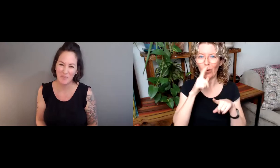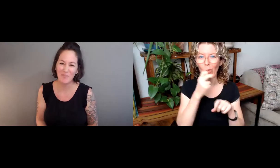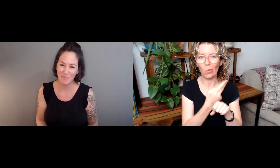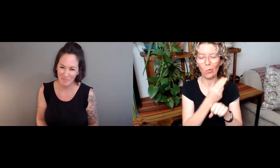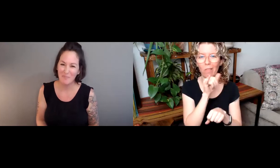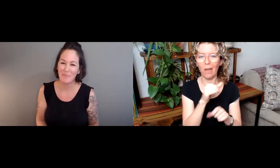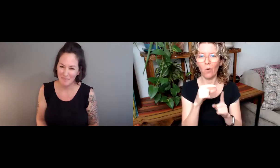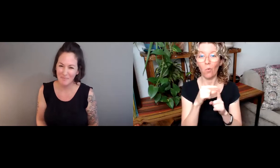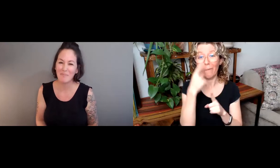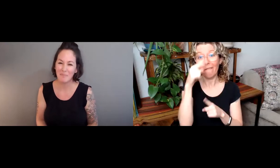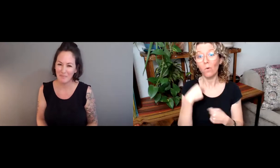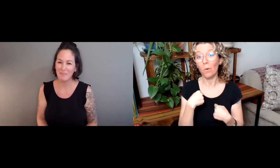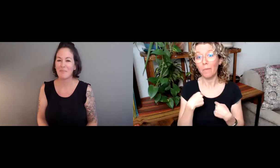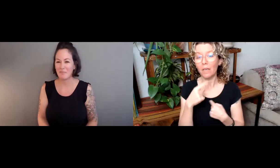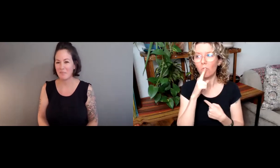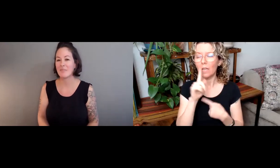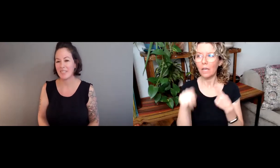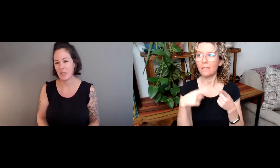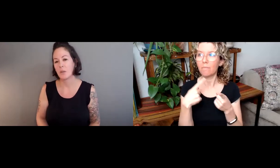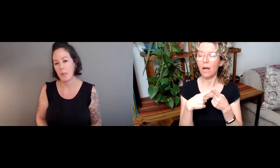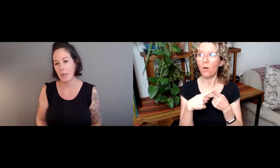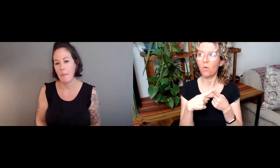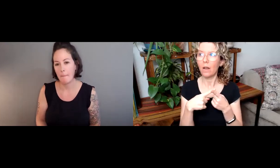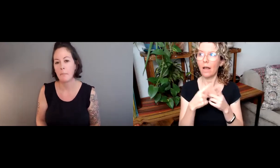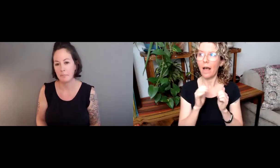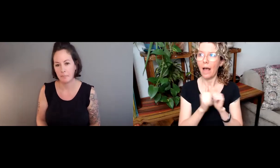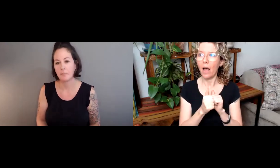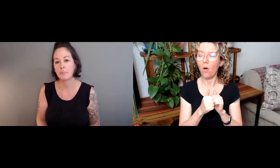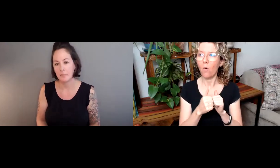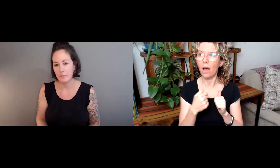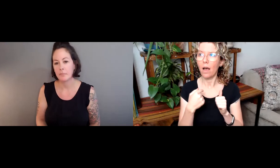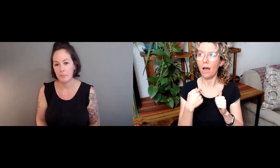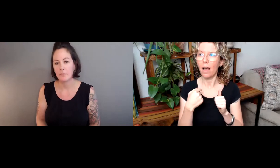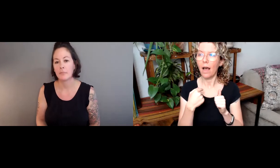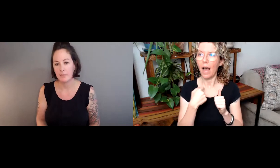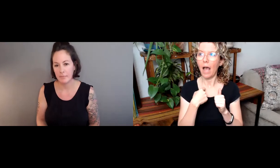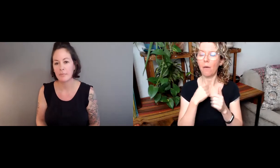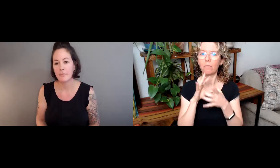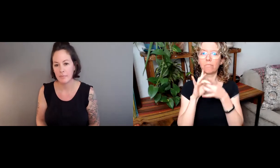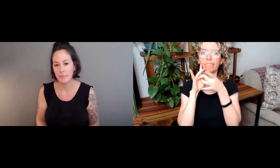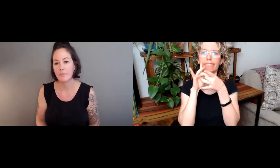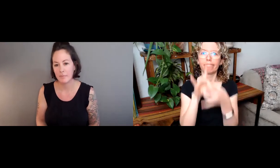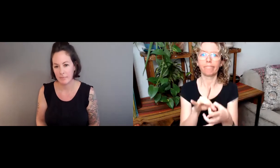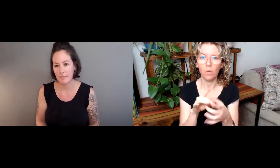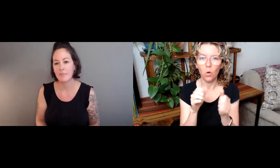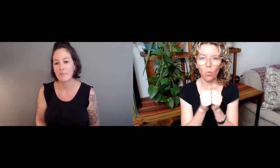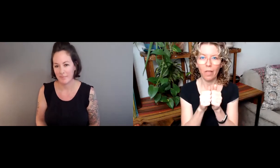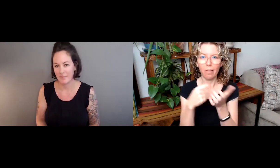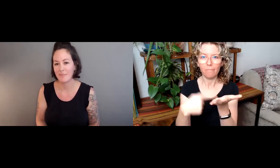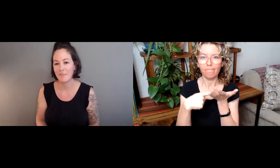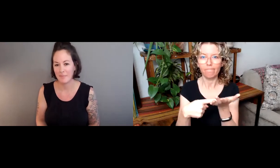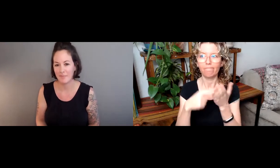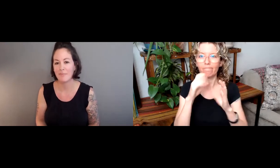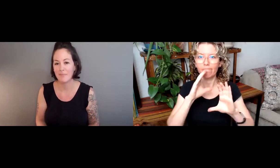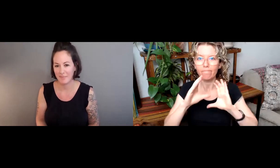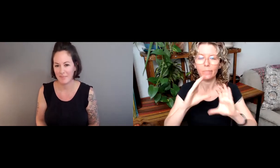Which actually means a variety of different things, depending on who is using that term. But for me, I think about